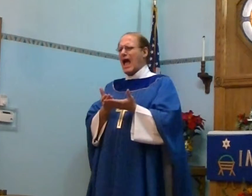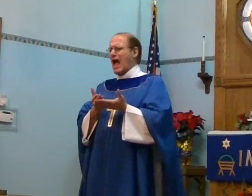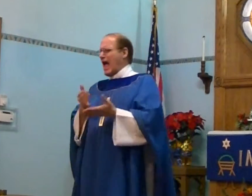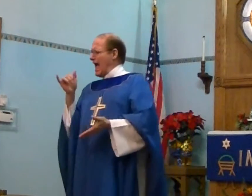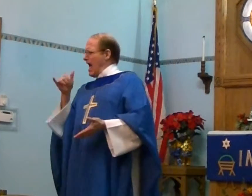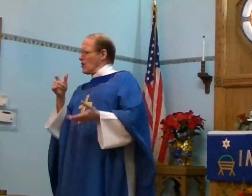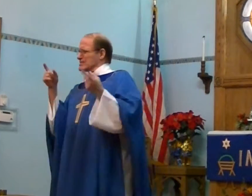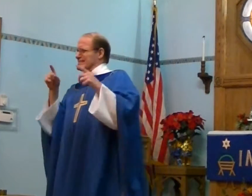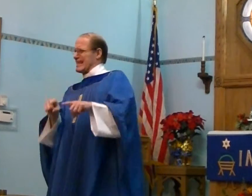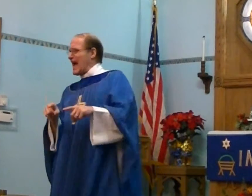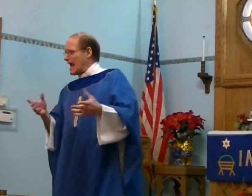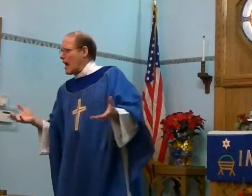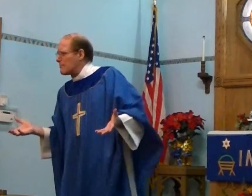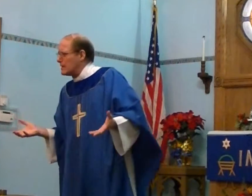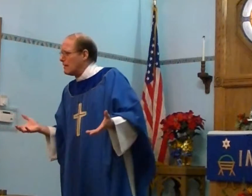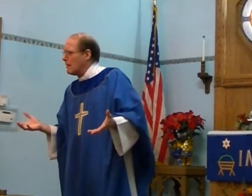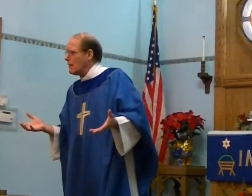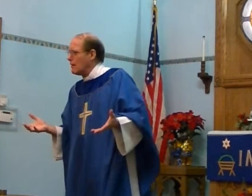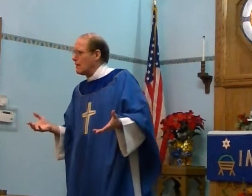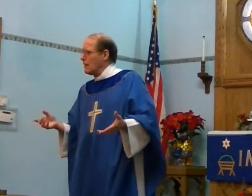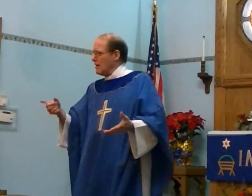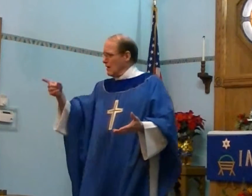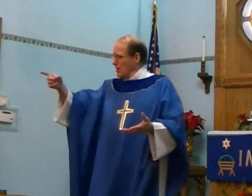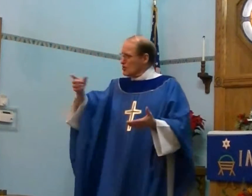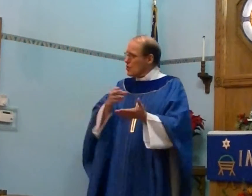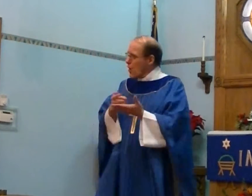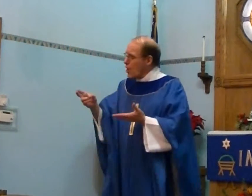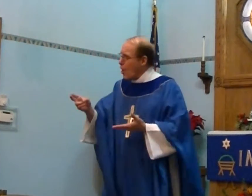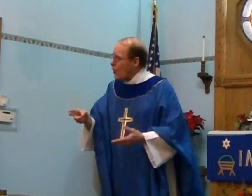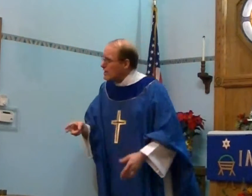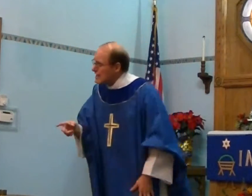How does that happen? You are holy?